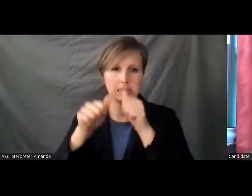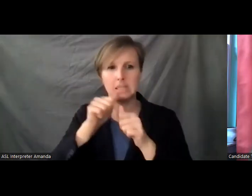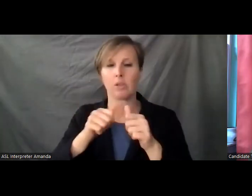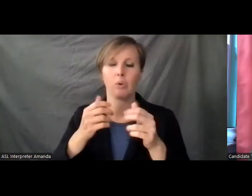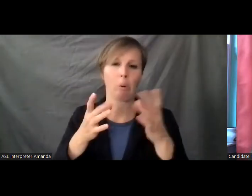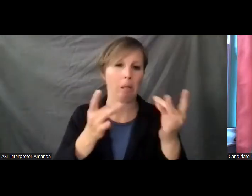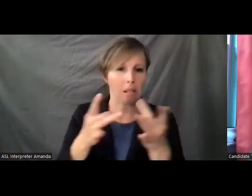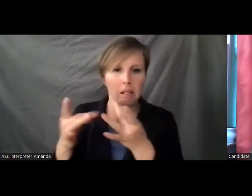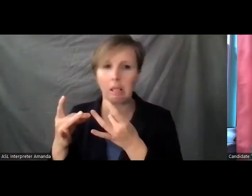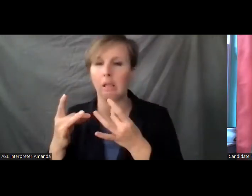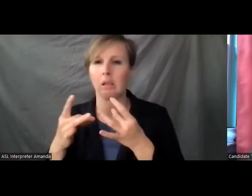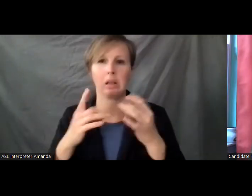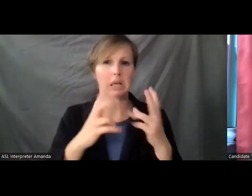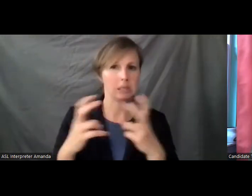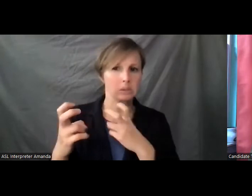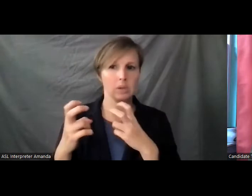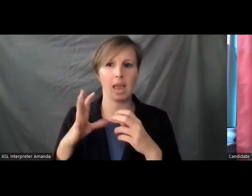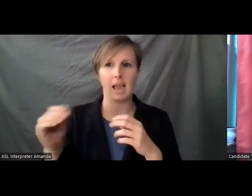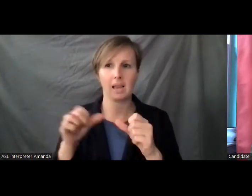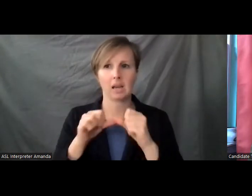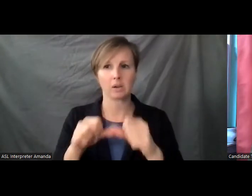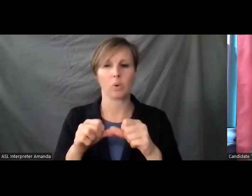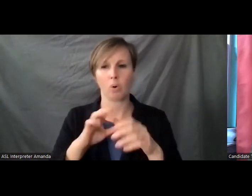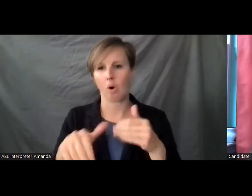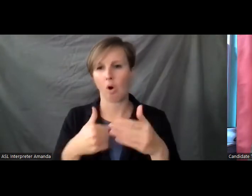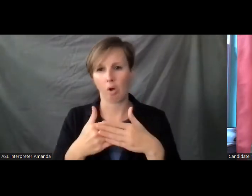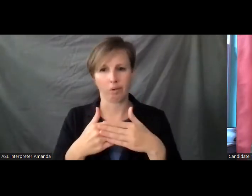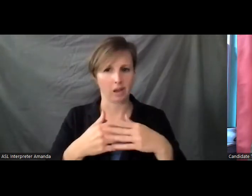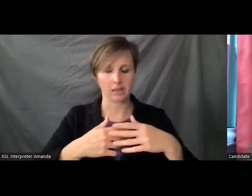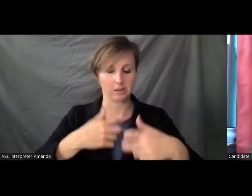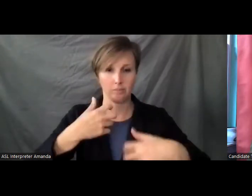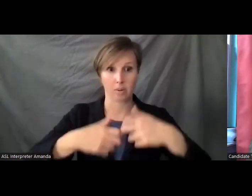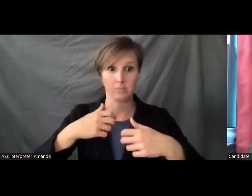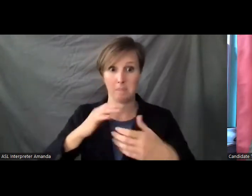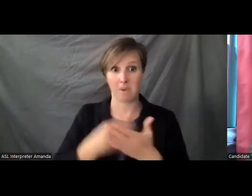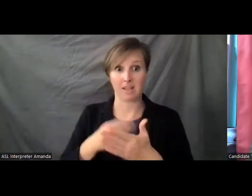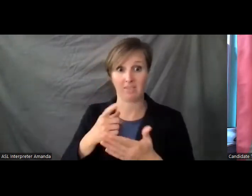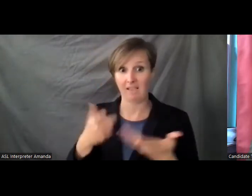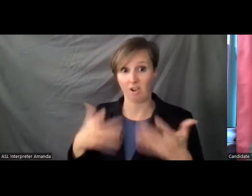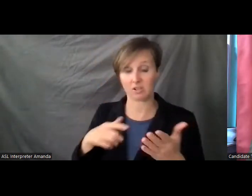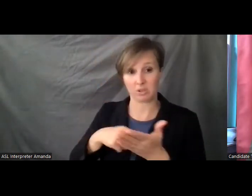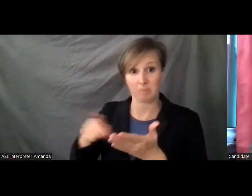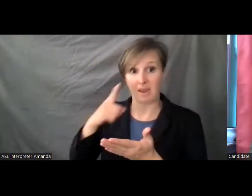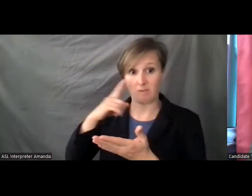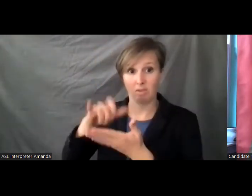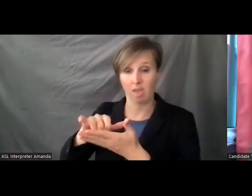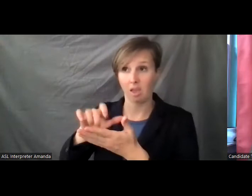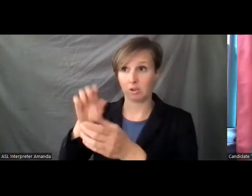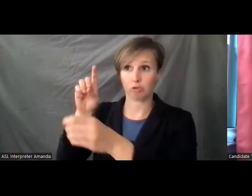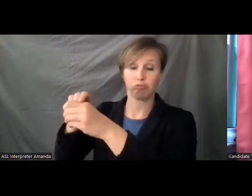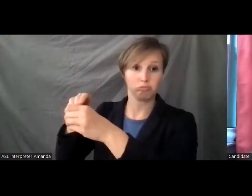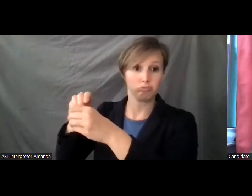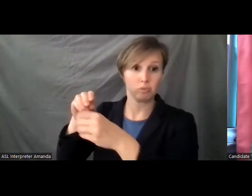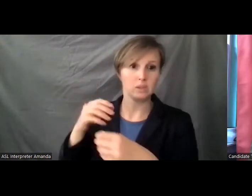and endure all kinds of ordeals in order to get money that they actually paid into. So I'm all for increasing the SSI.